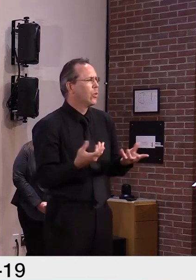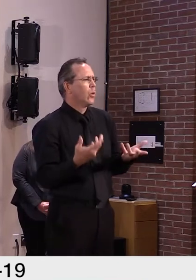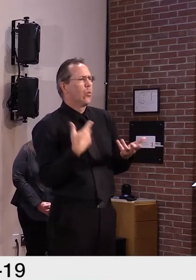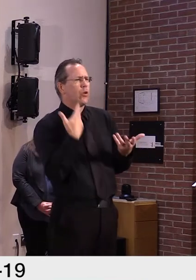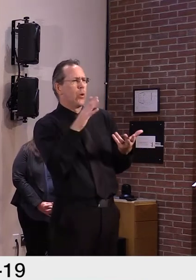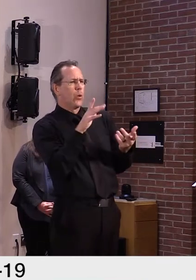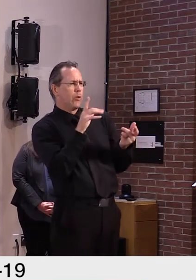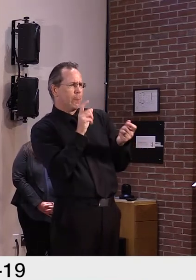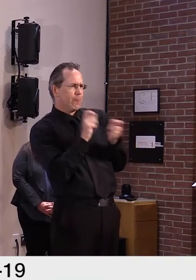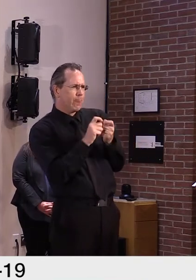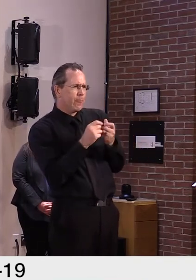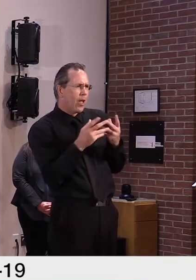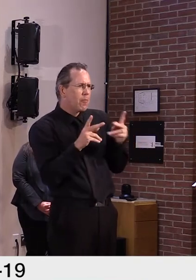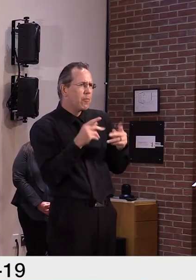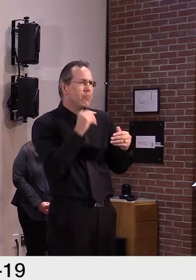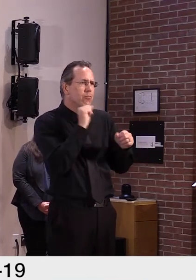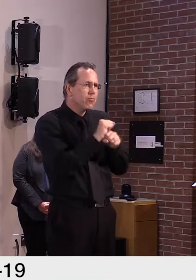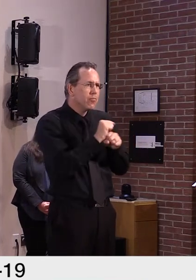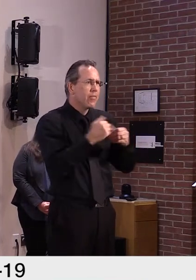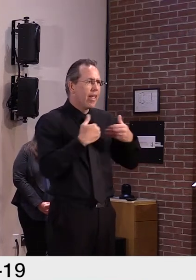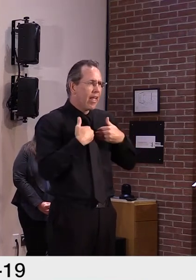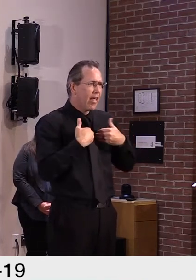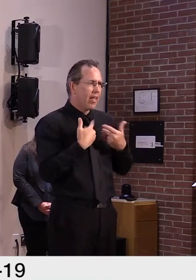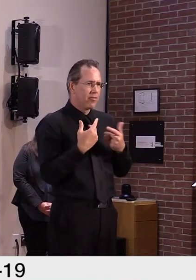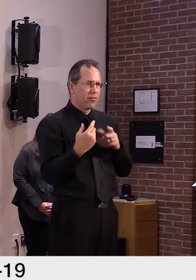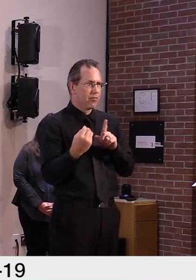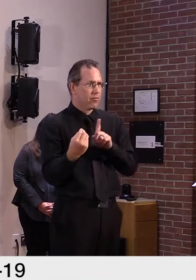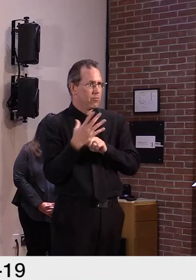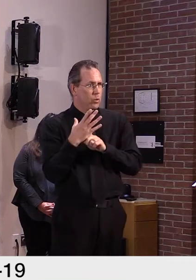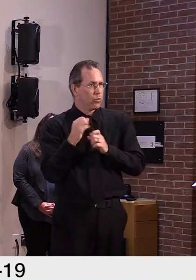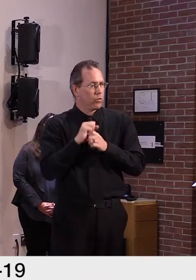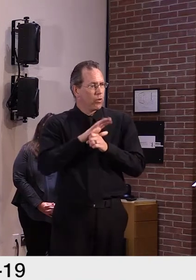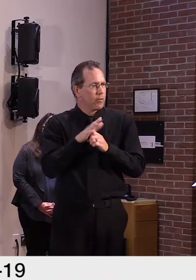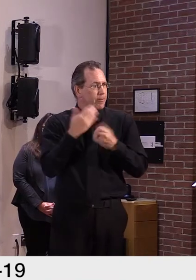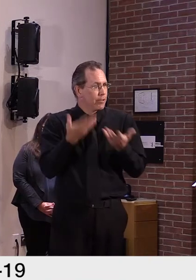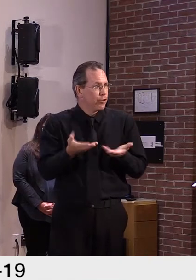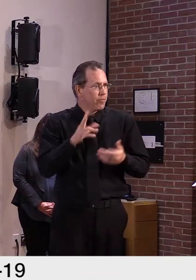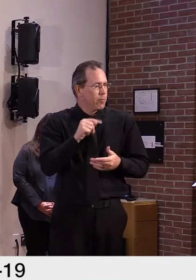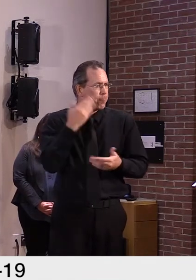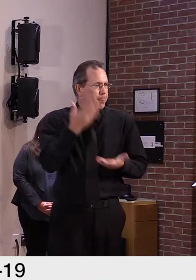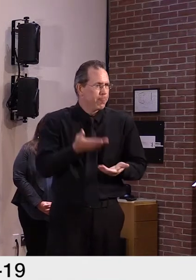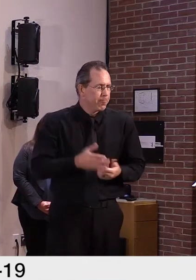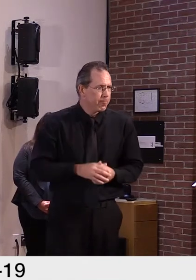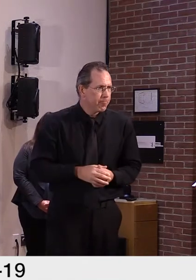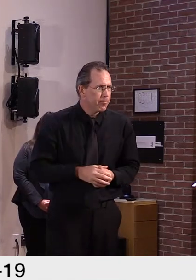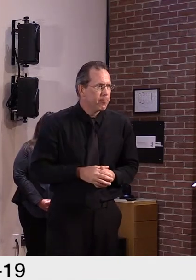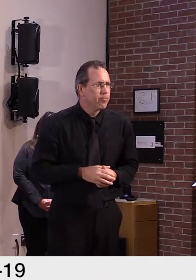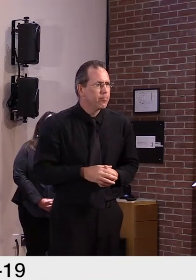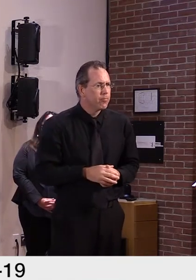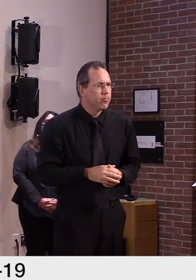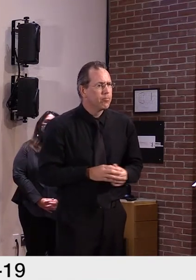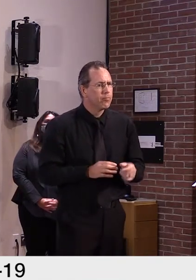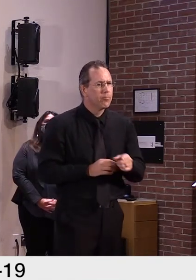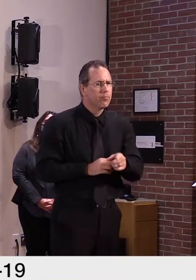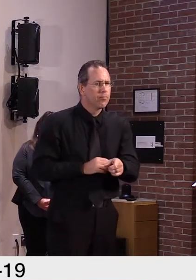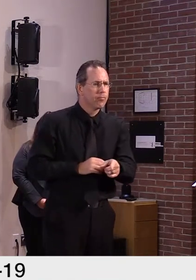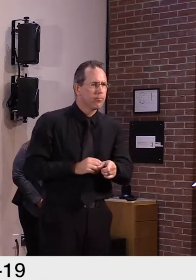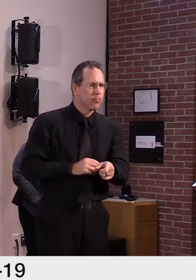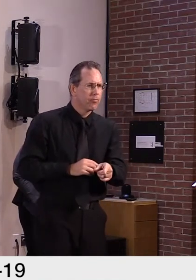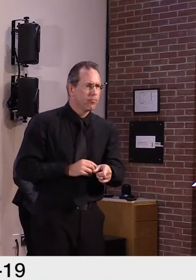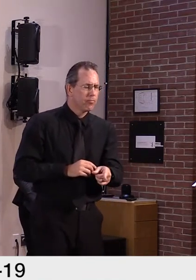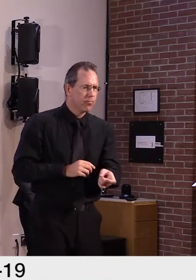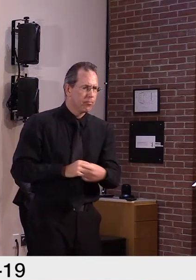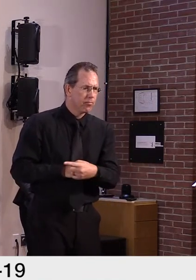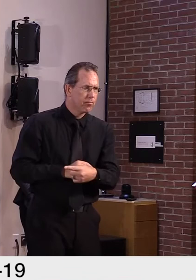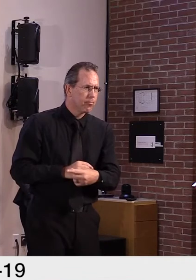Does the asymptomatic rate tell you anything about our testing protocols and whether they're potentially